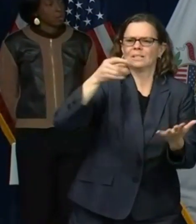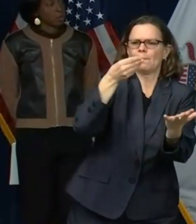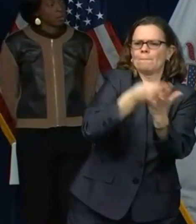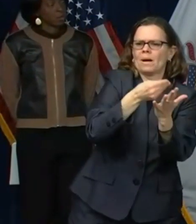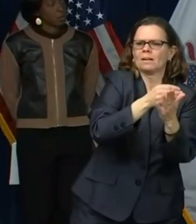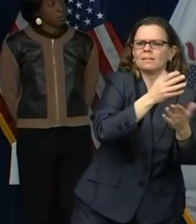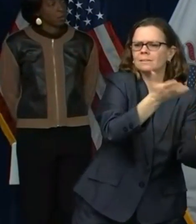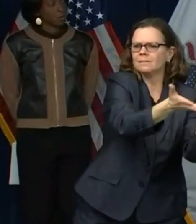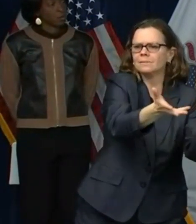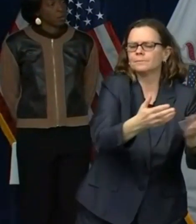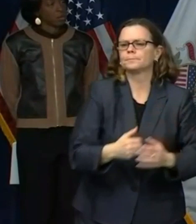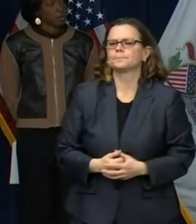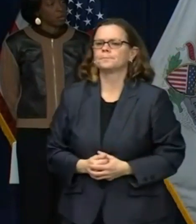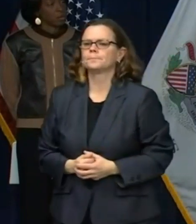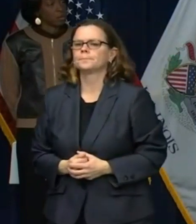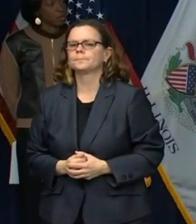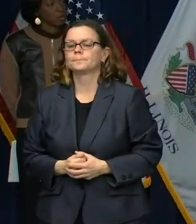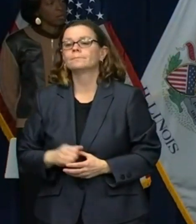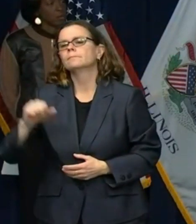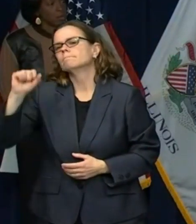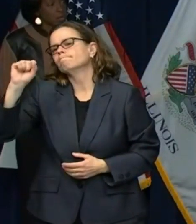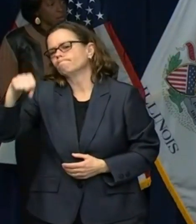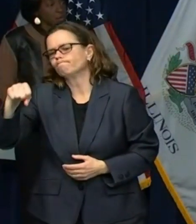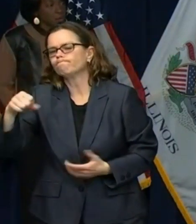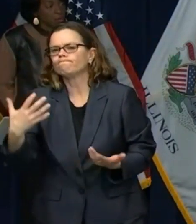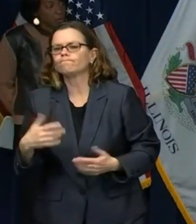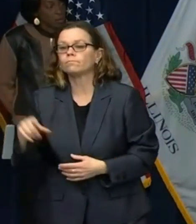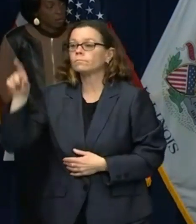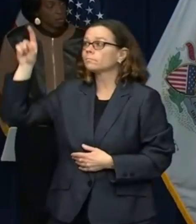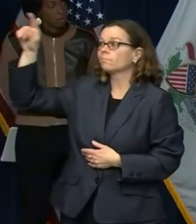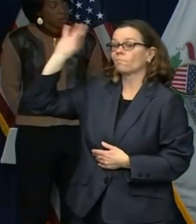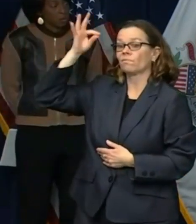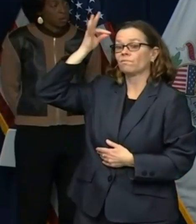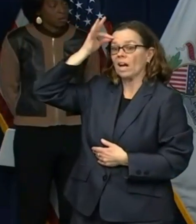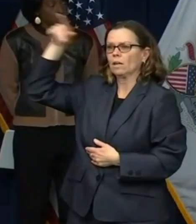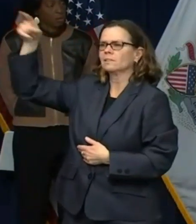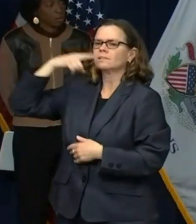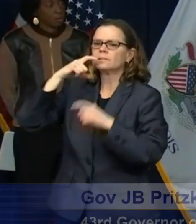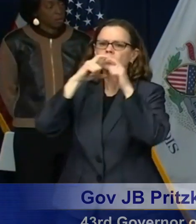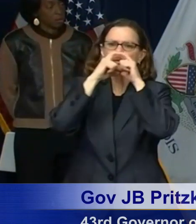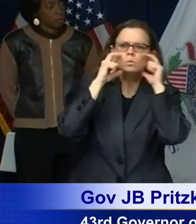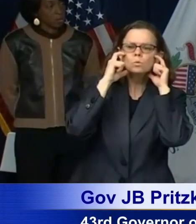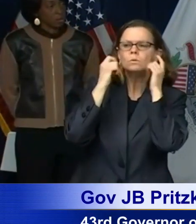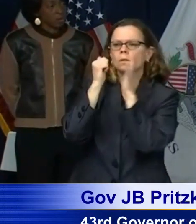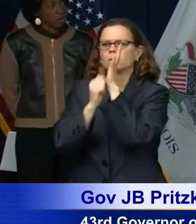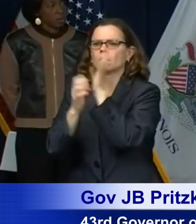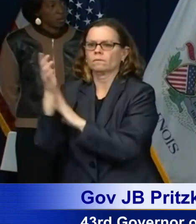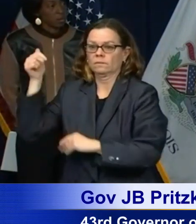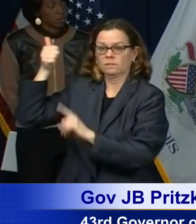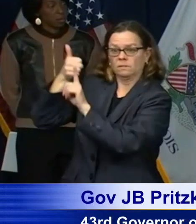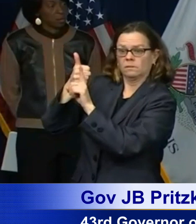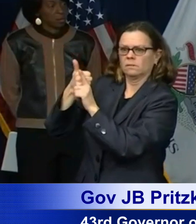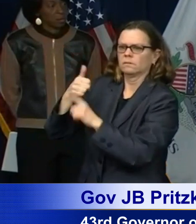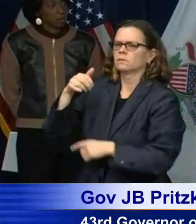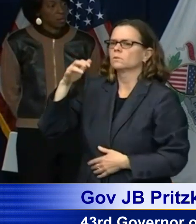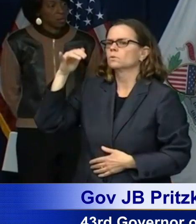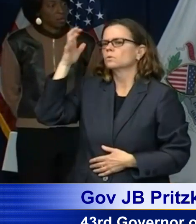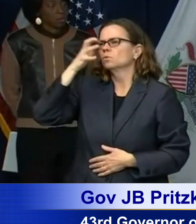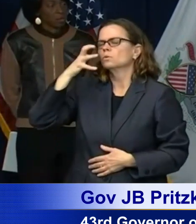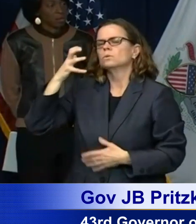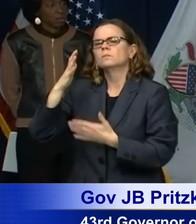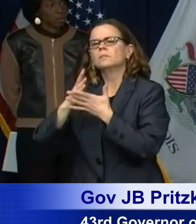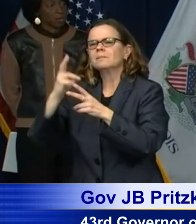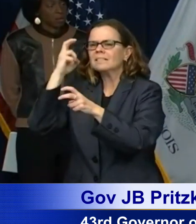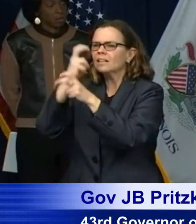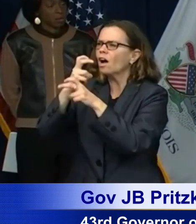program has been very difficult for small businesses to access. And I, frankly, I'm very concerned about that. That's